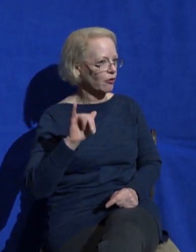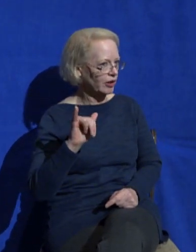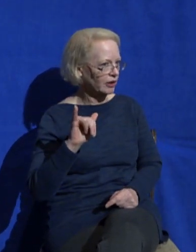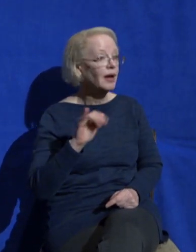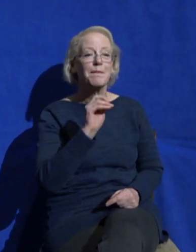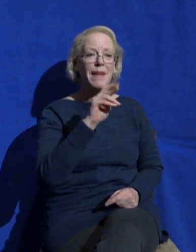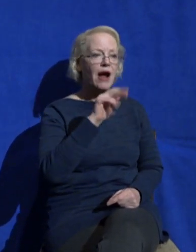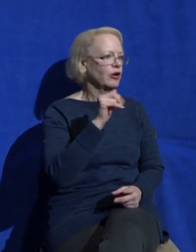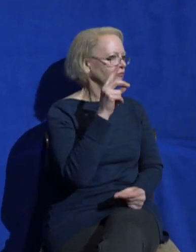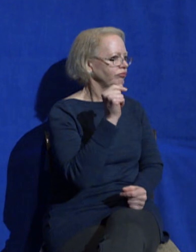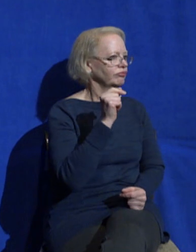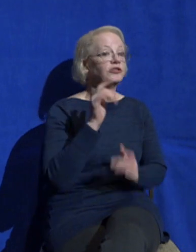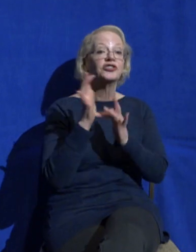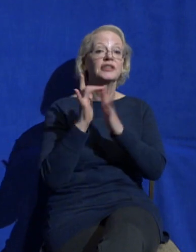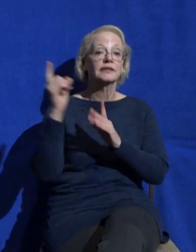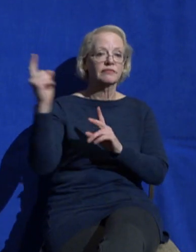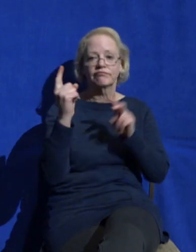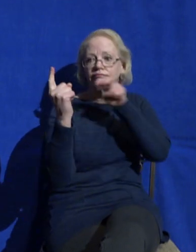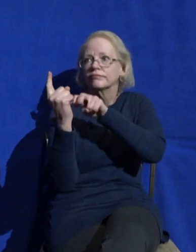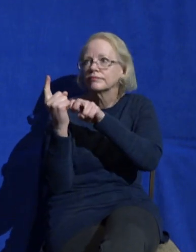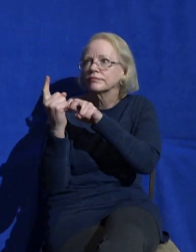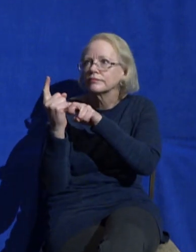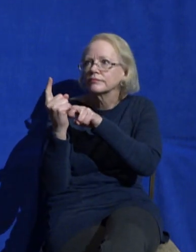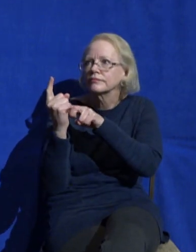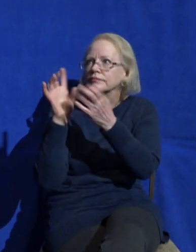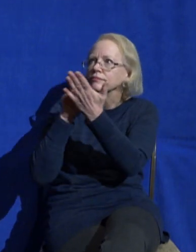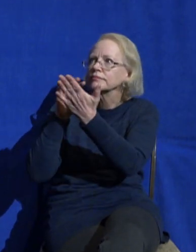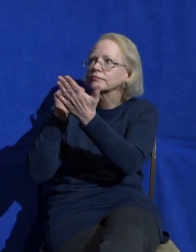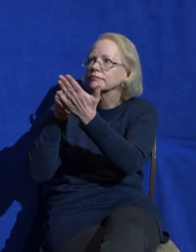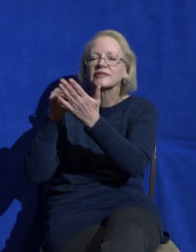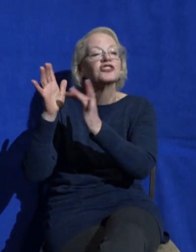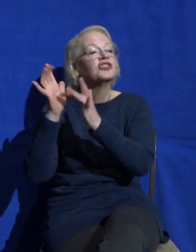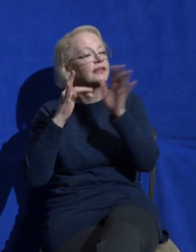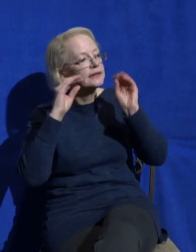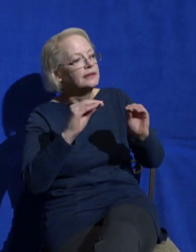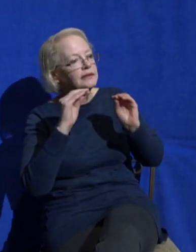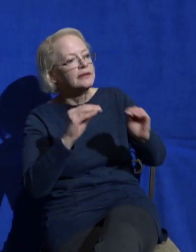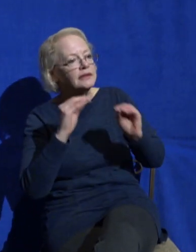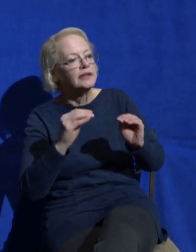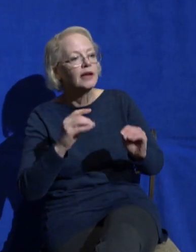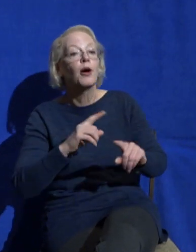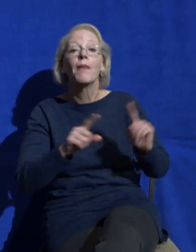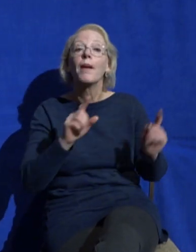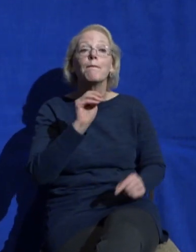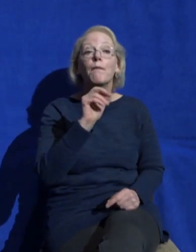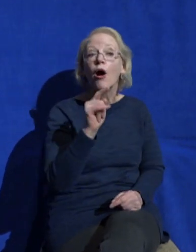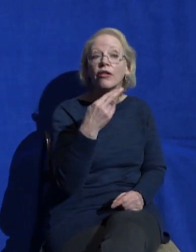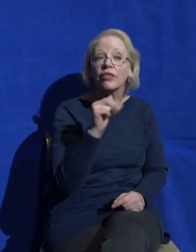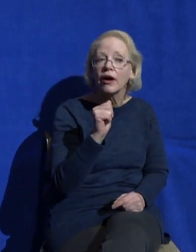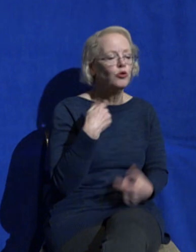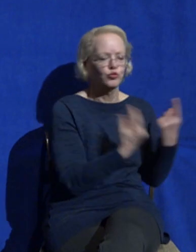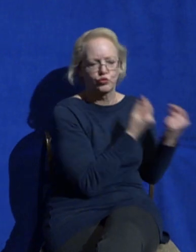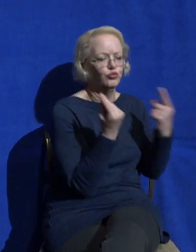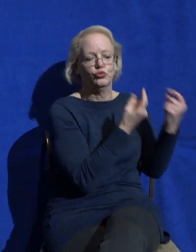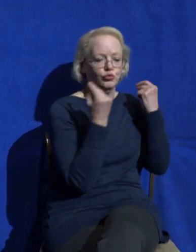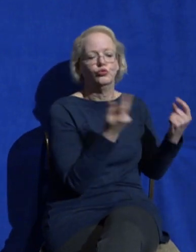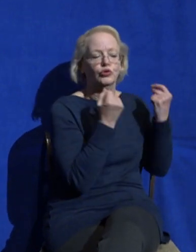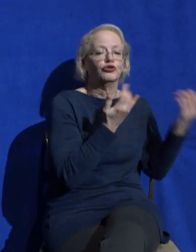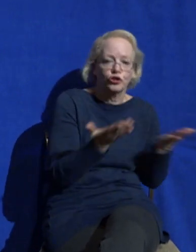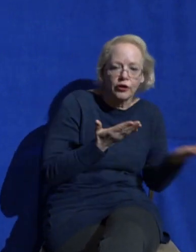listened to his teaching. But Martha was distracted with much serving. And she went up to